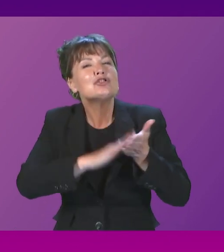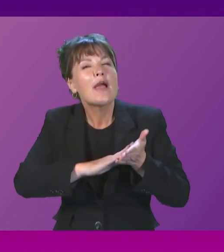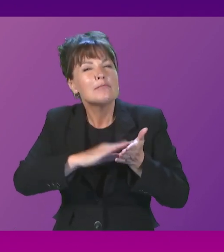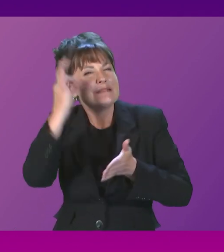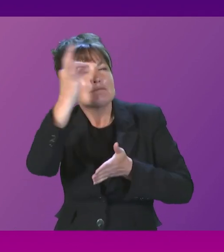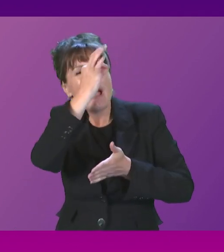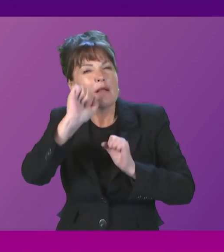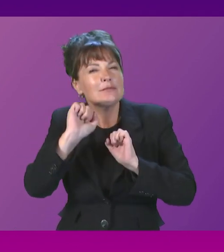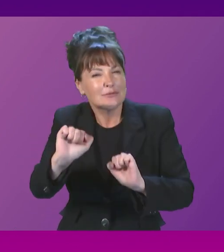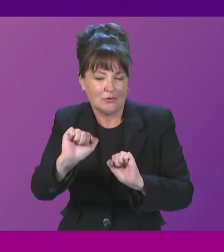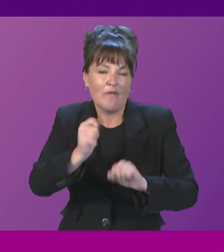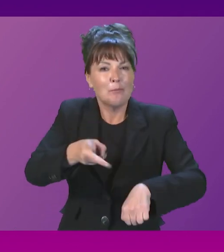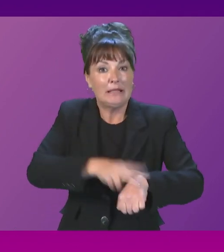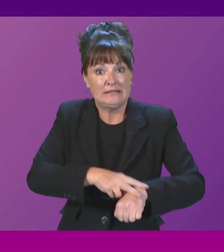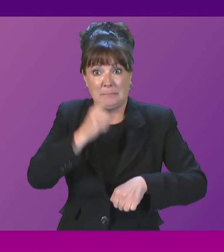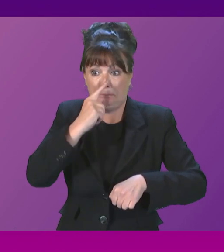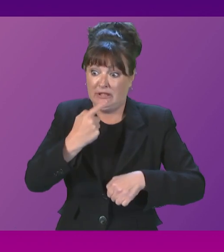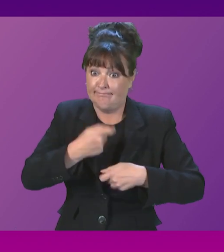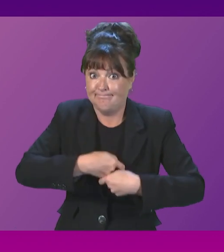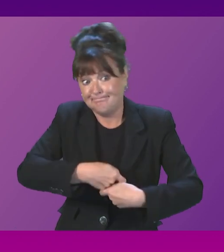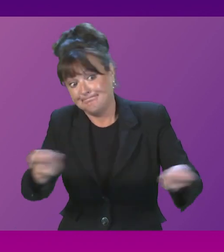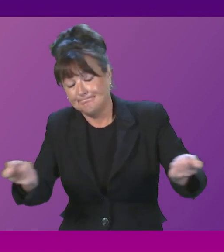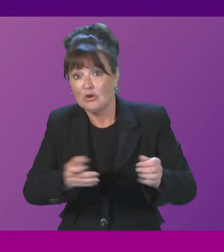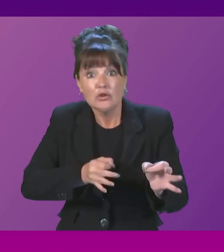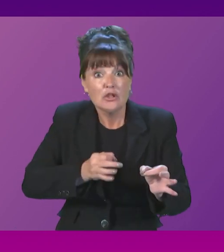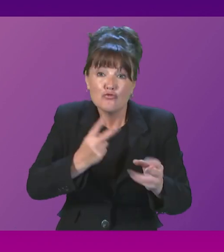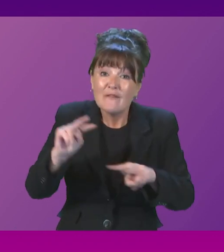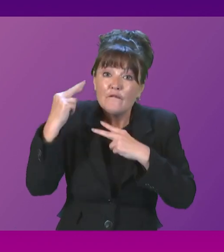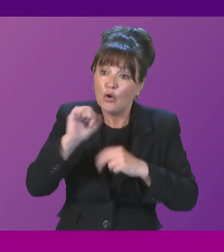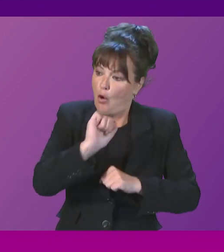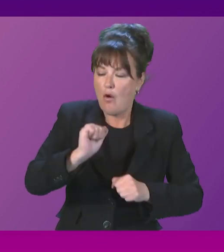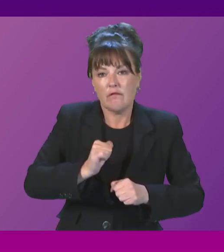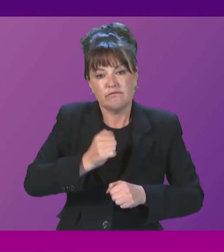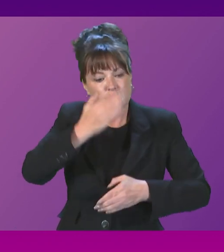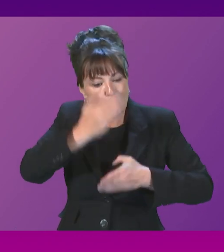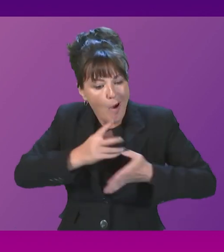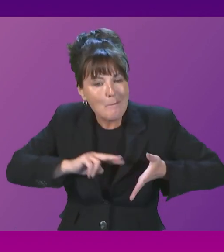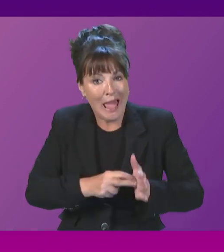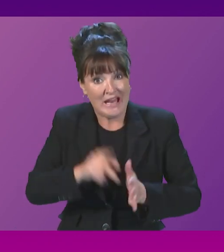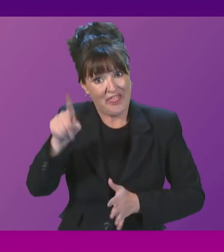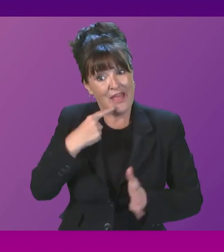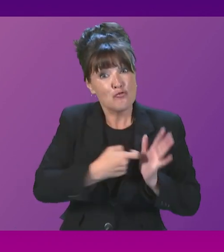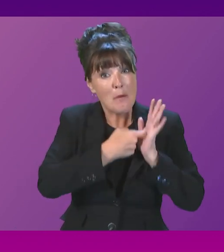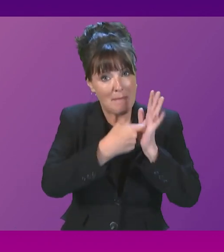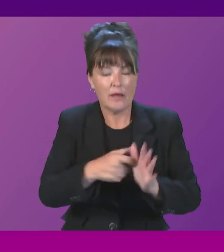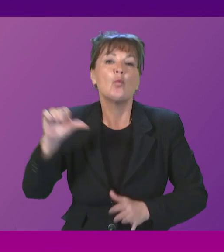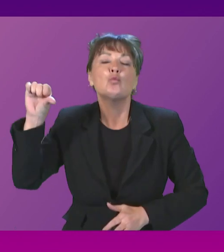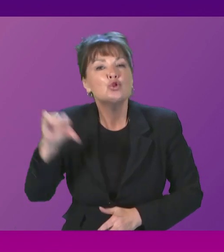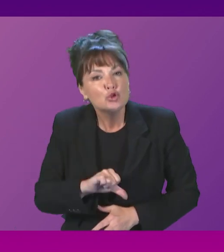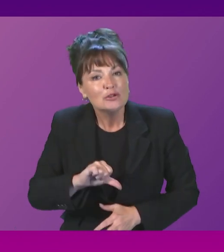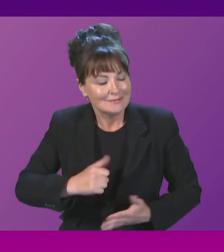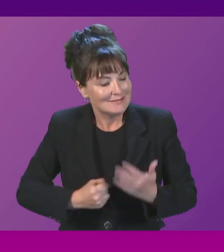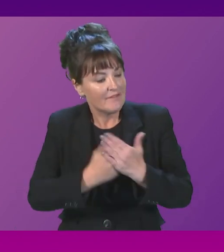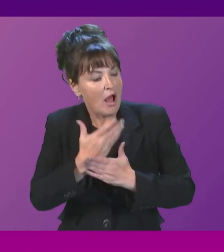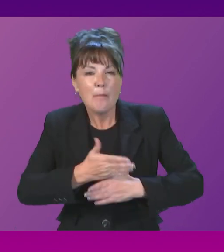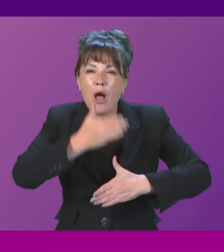its assurance review of Police Scotland's strategic workforce planning and recommended a focus on developing a workforce based on the skill set